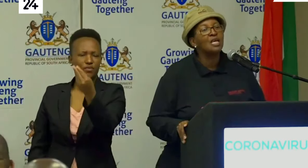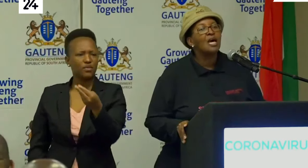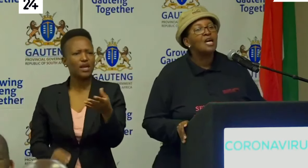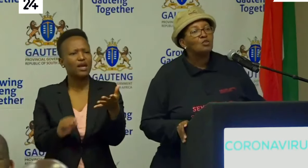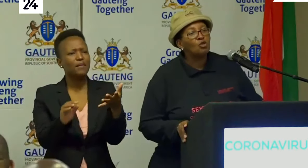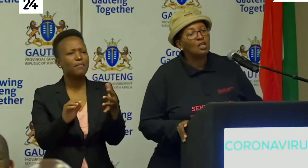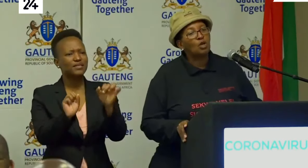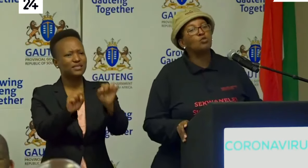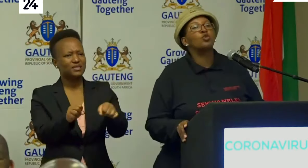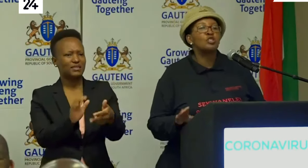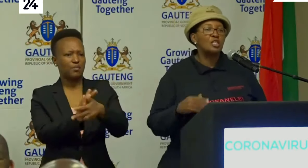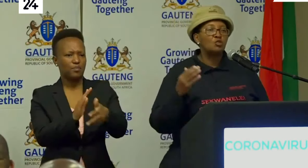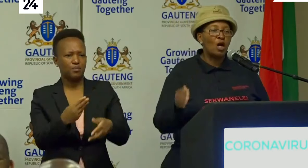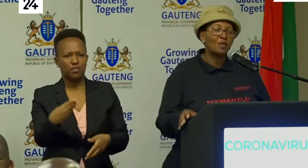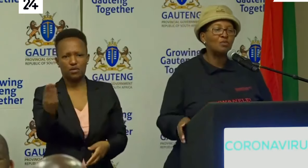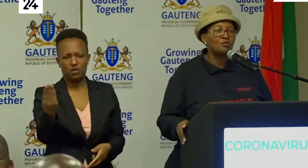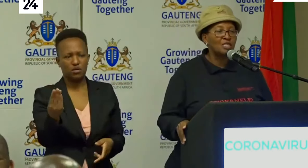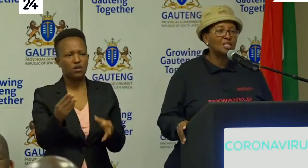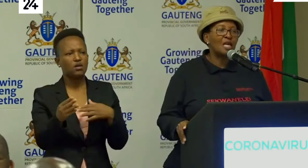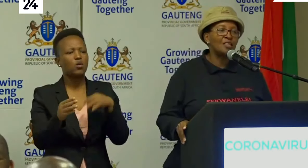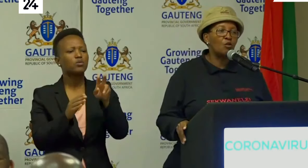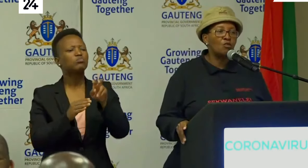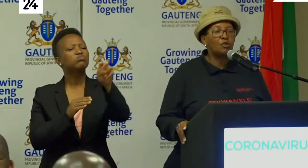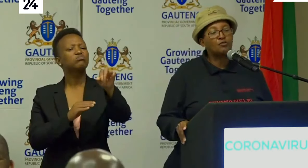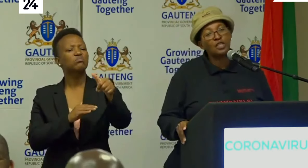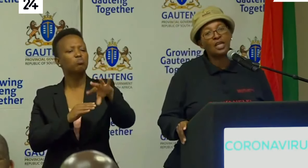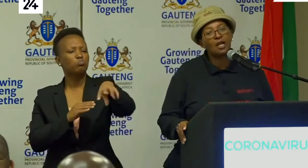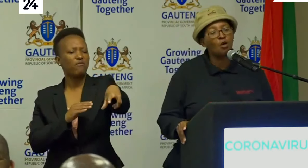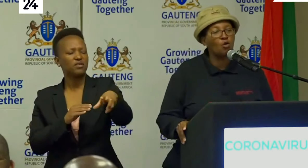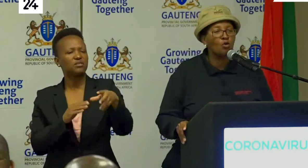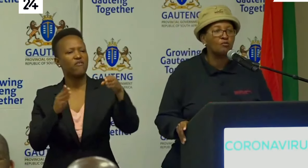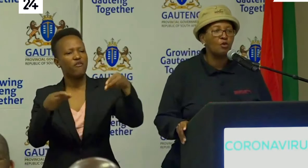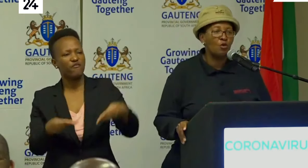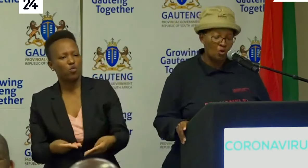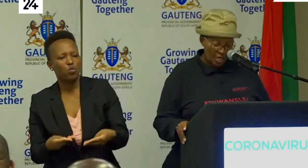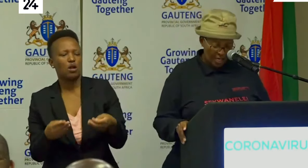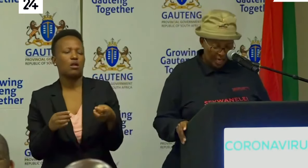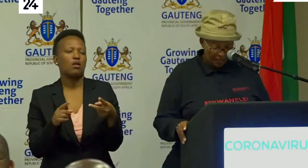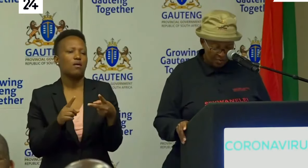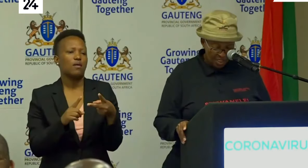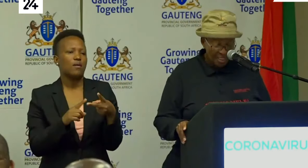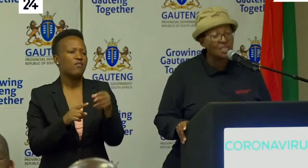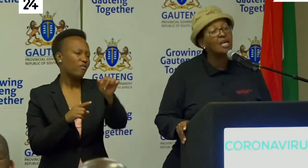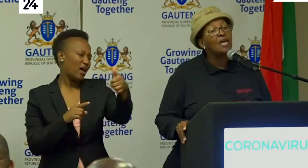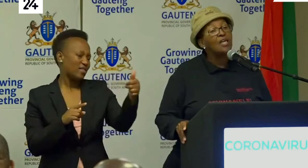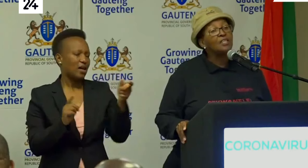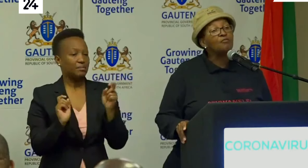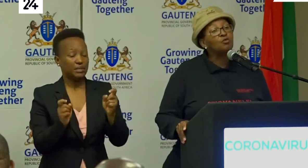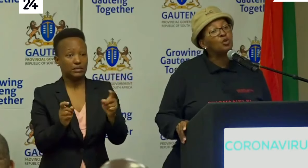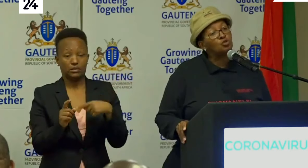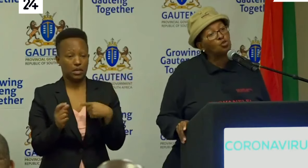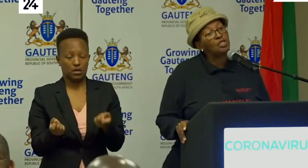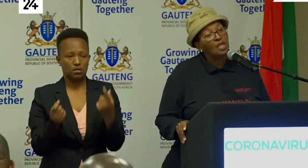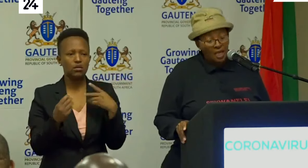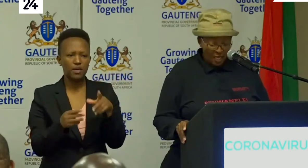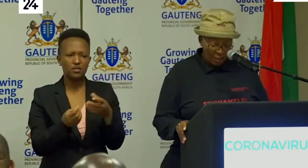permits. Those that want to cross into other provinces either going for a funeral or going for other emergencies they have